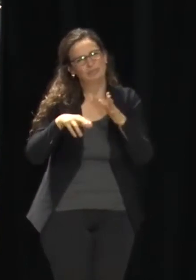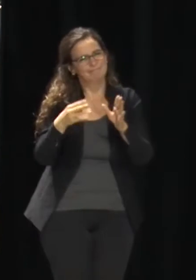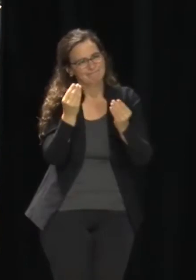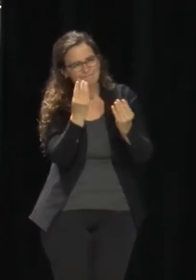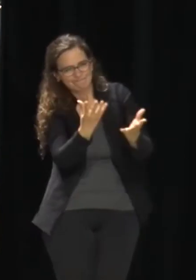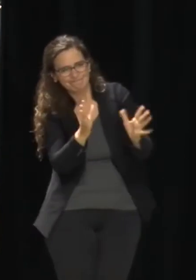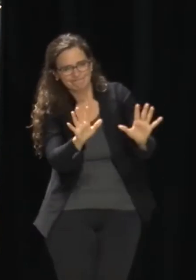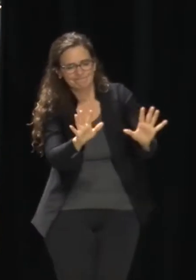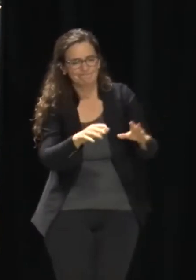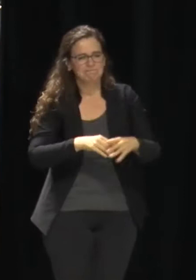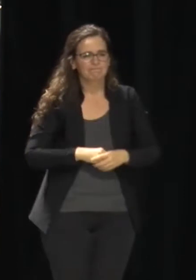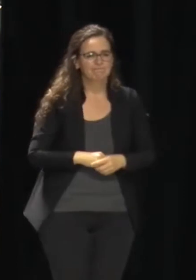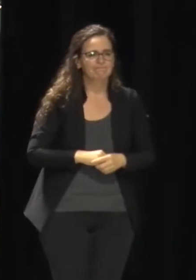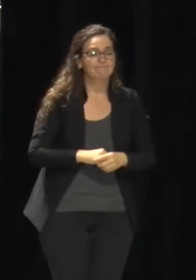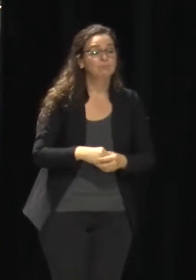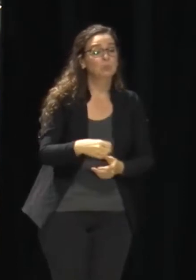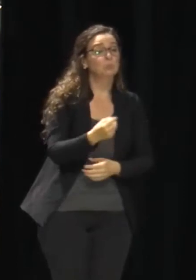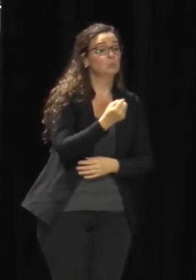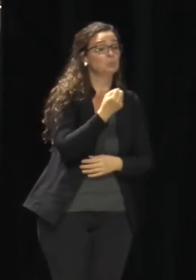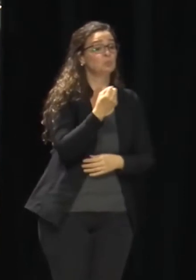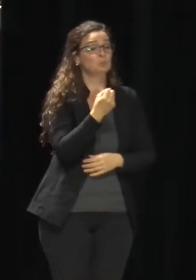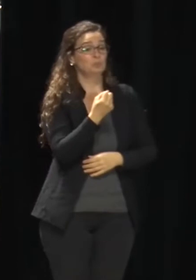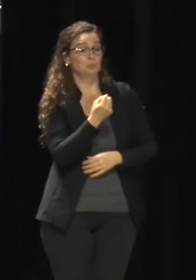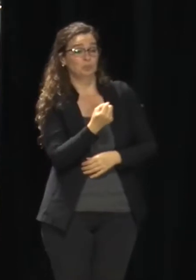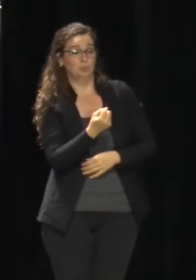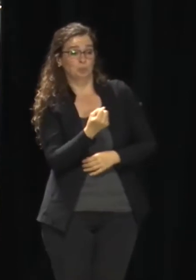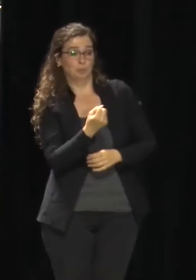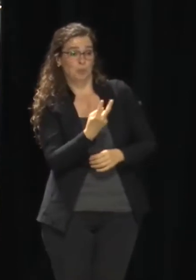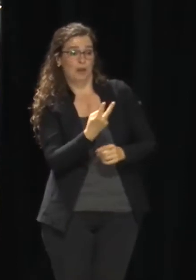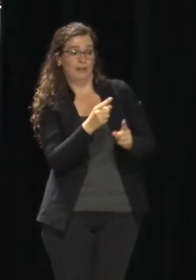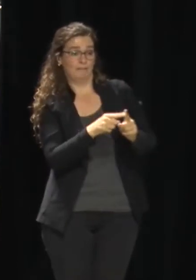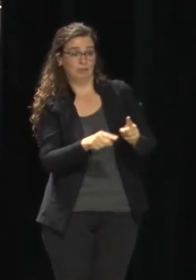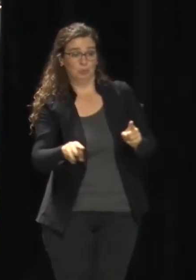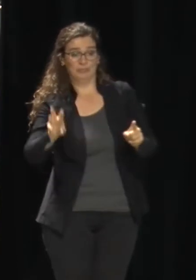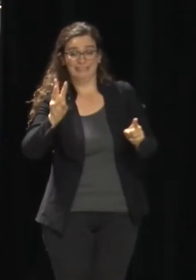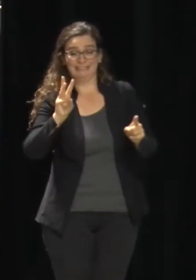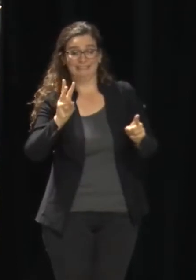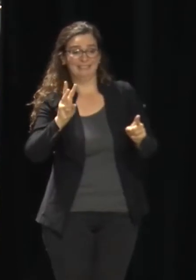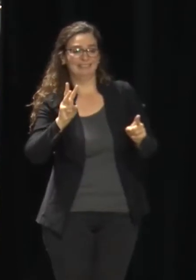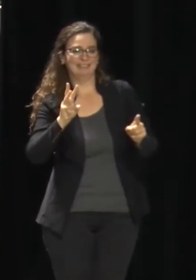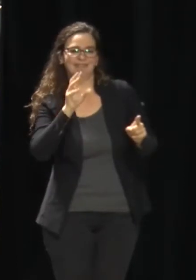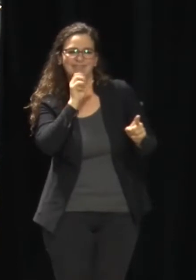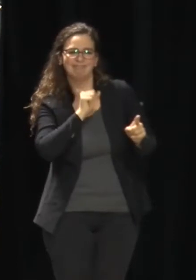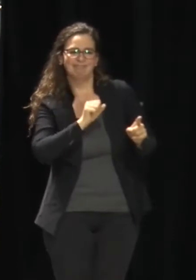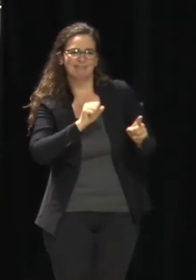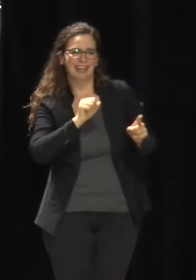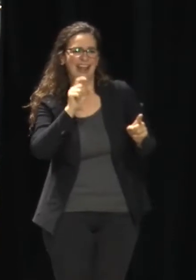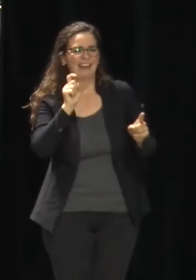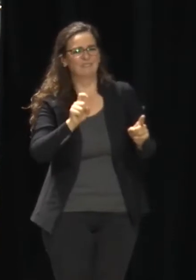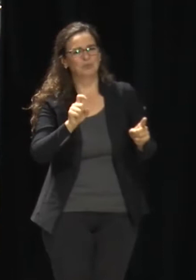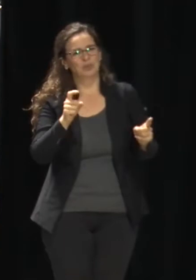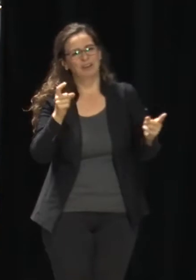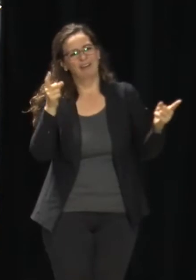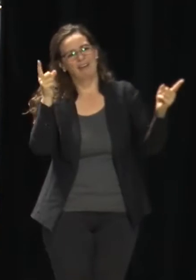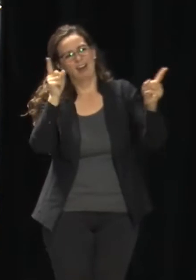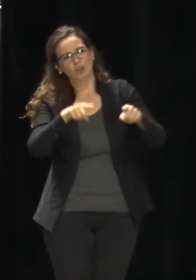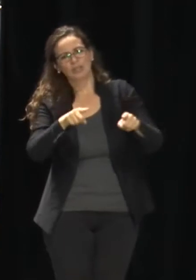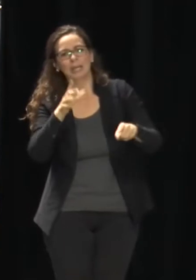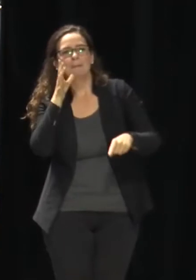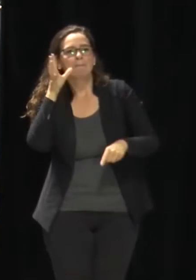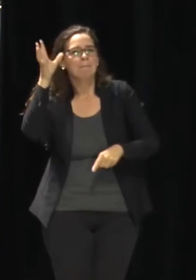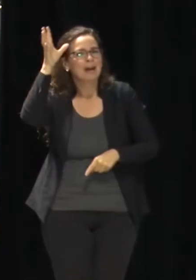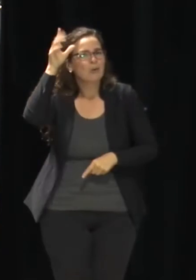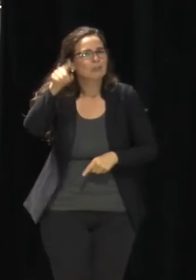years old have to consent to allow a parent or guardian access to their medical record results. And so